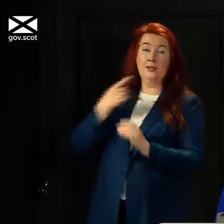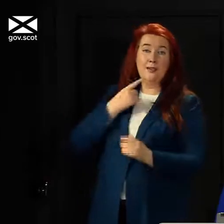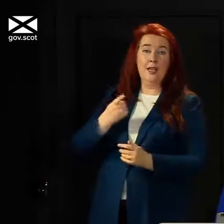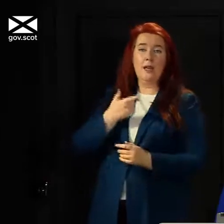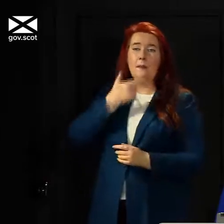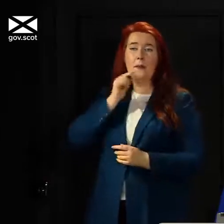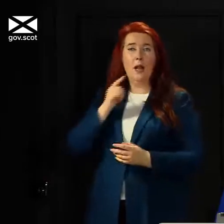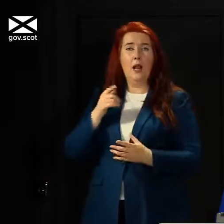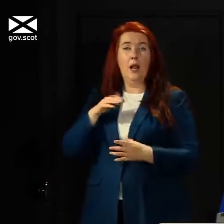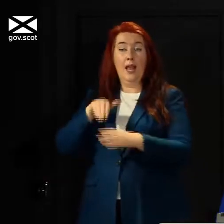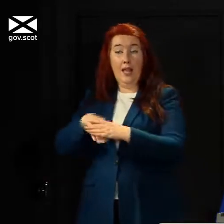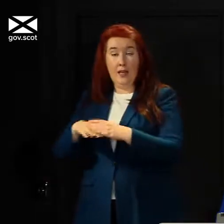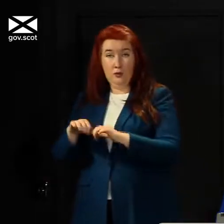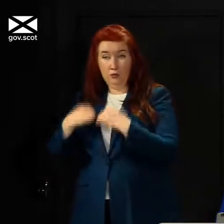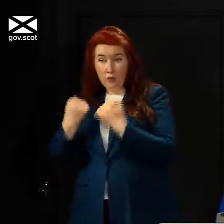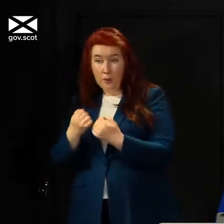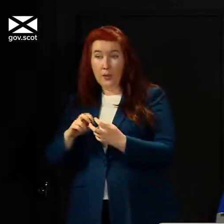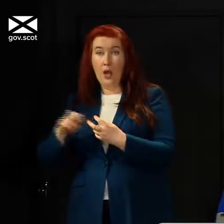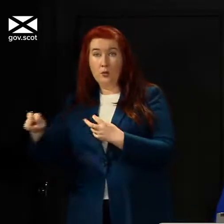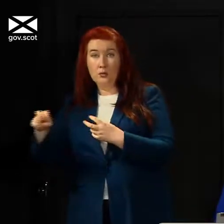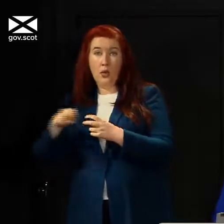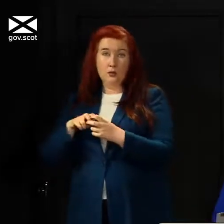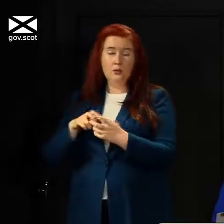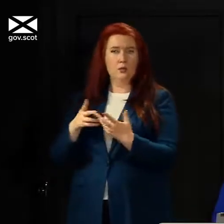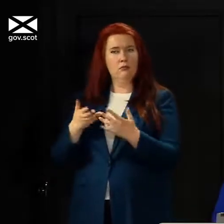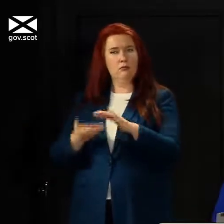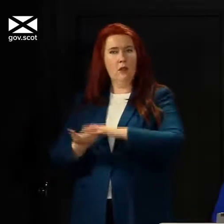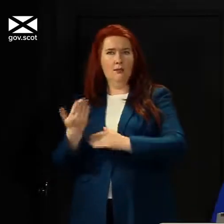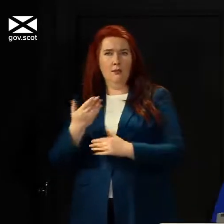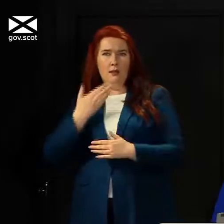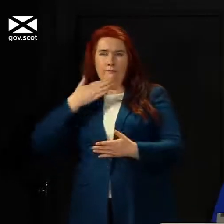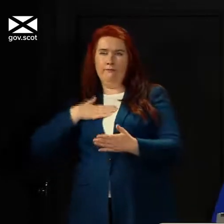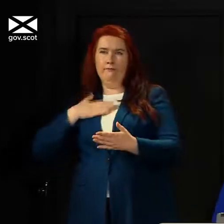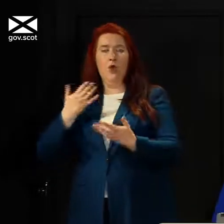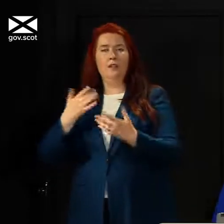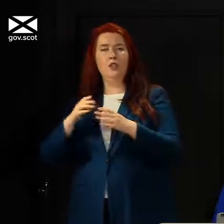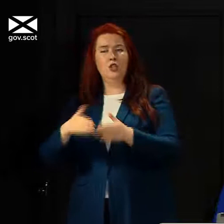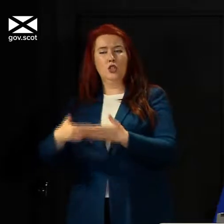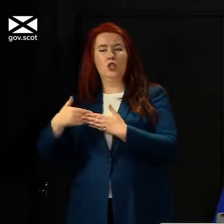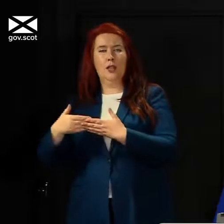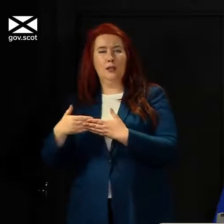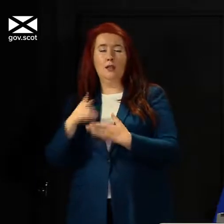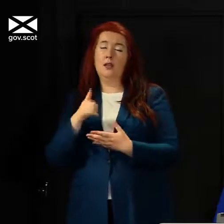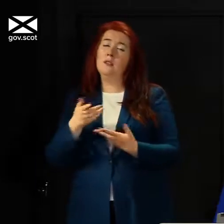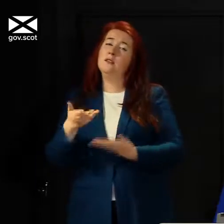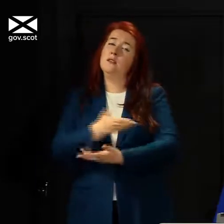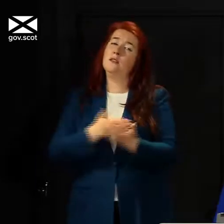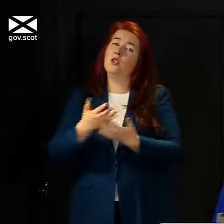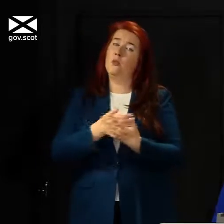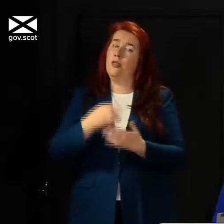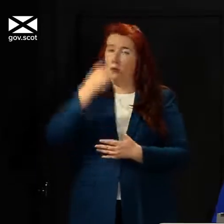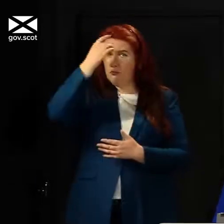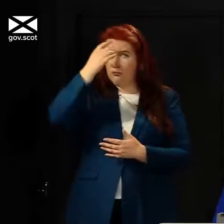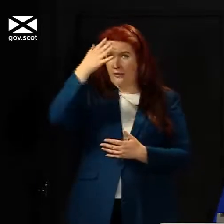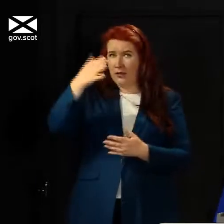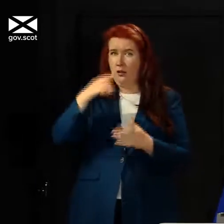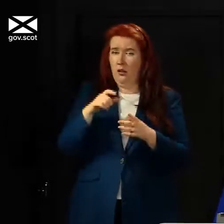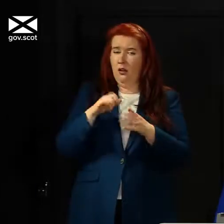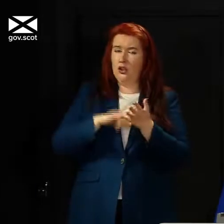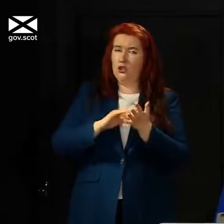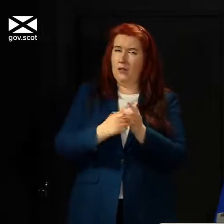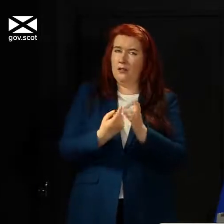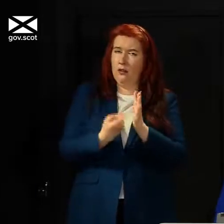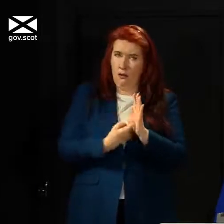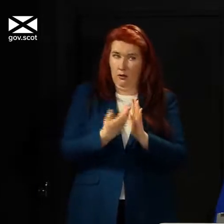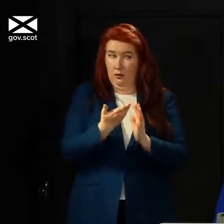and out of that group. But the discussions that we have had with Professor Shridhar and others are precisely